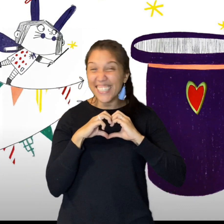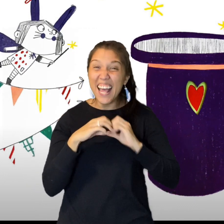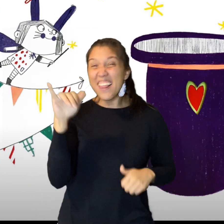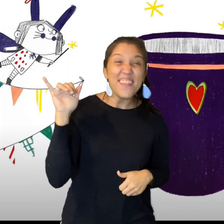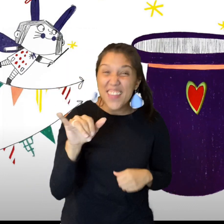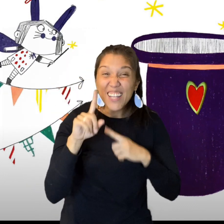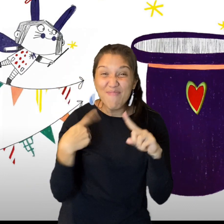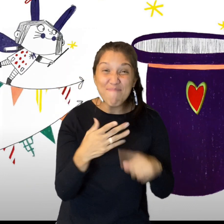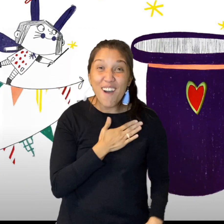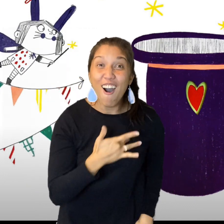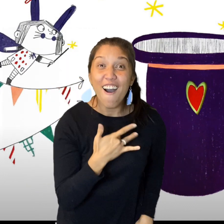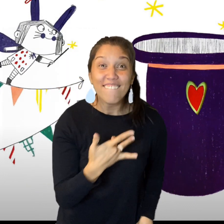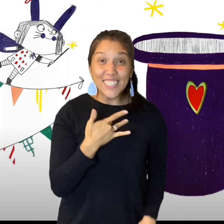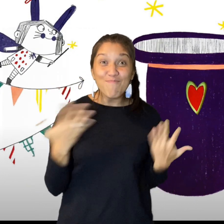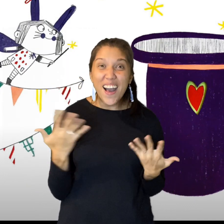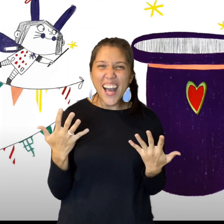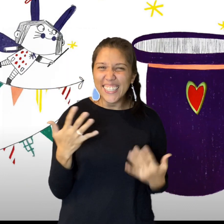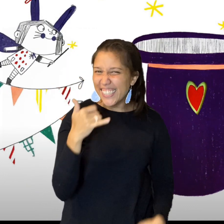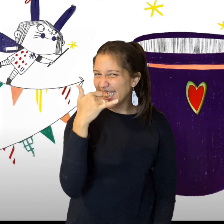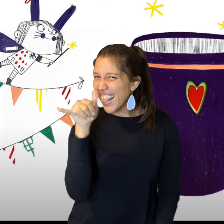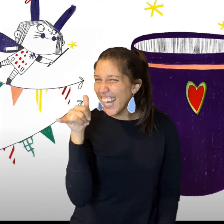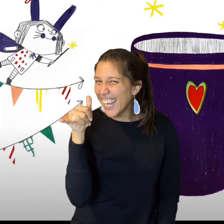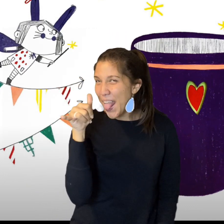This is when my heart is silly.